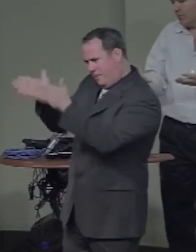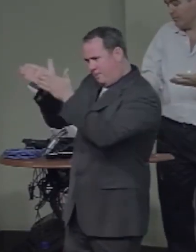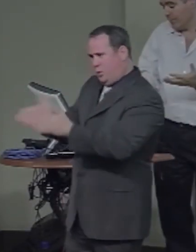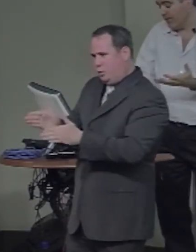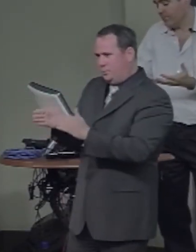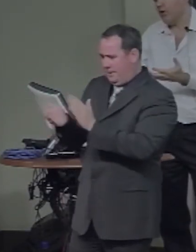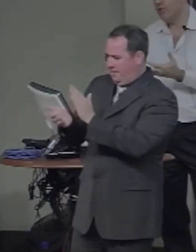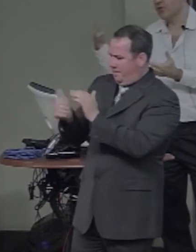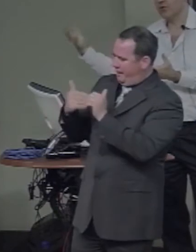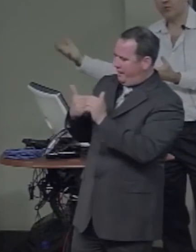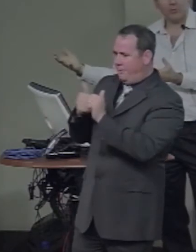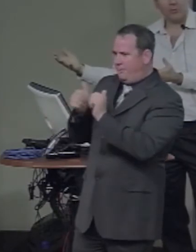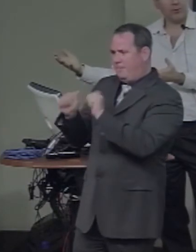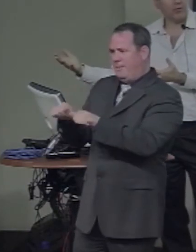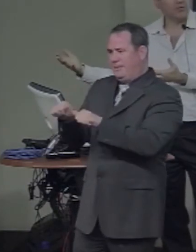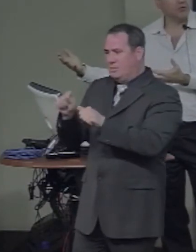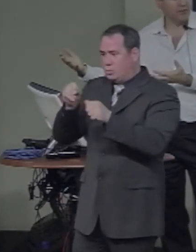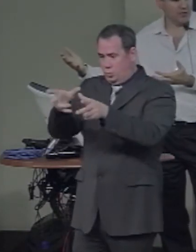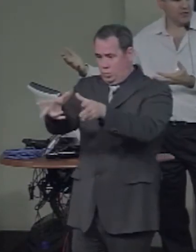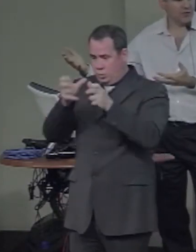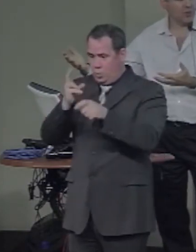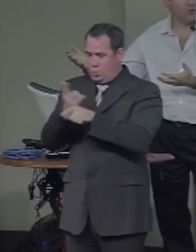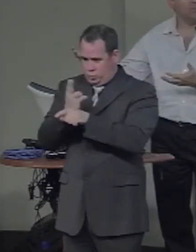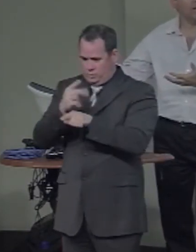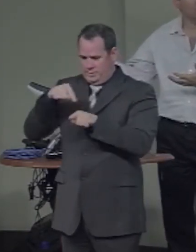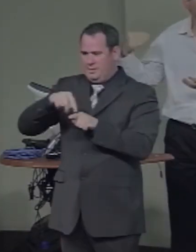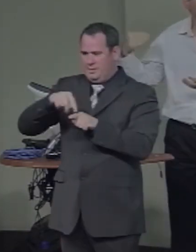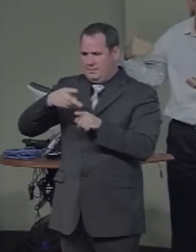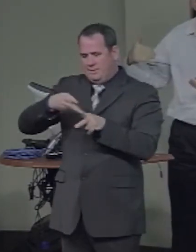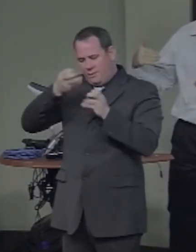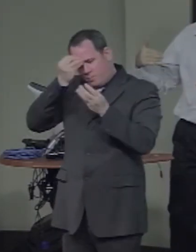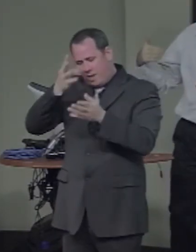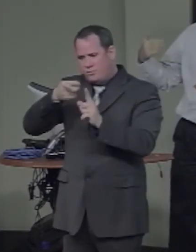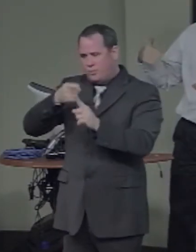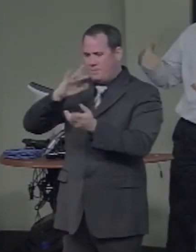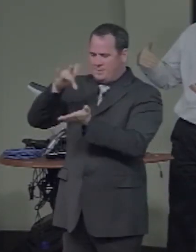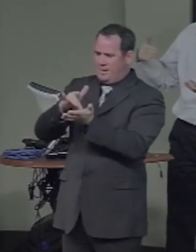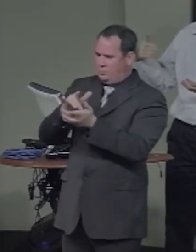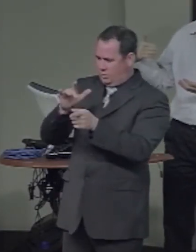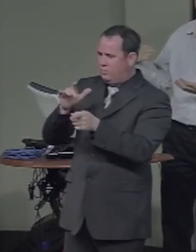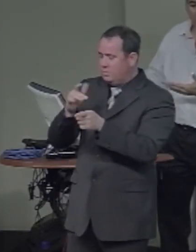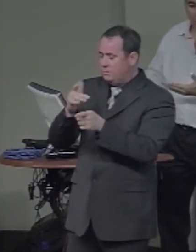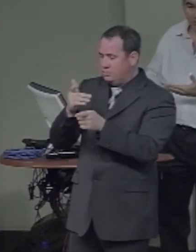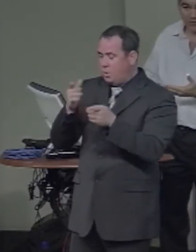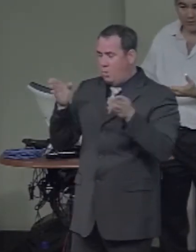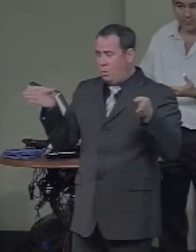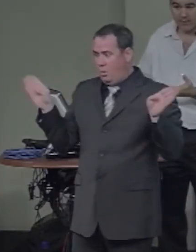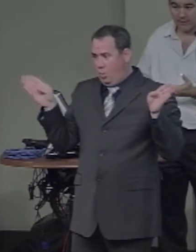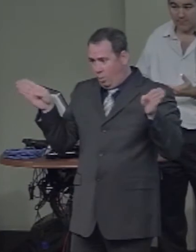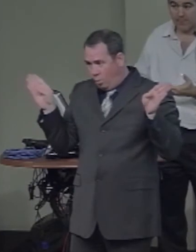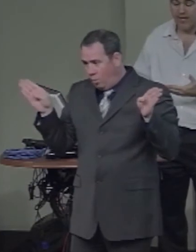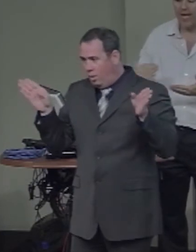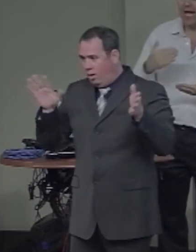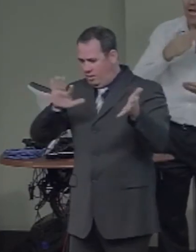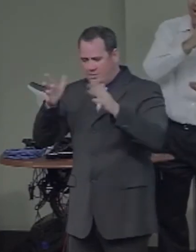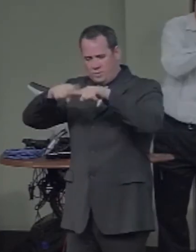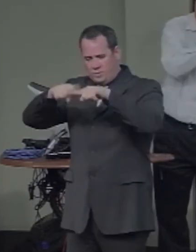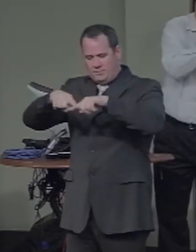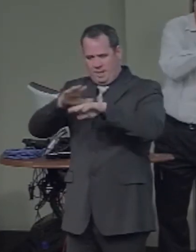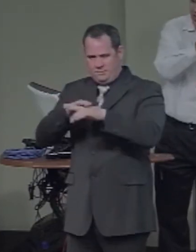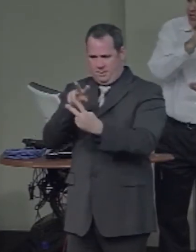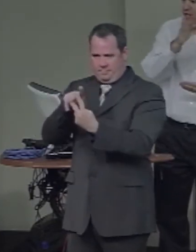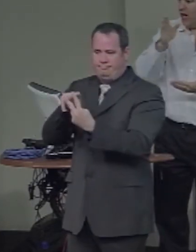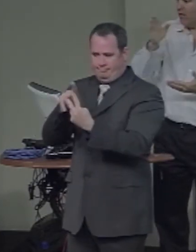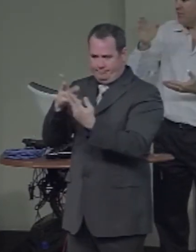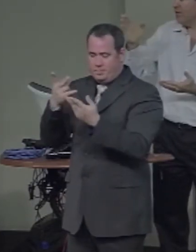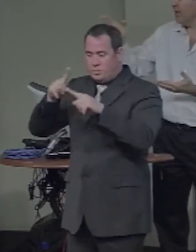or a bit of both, or peripheral vision. So, we'll measure performance, and I'll show you the performance of the model, as